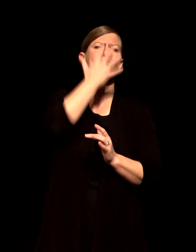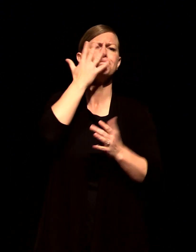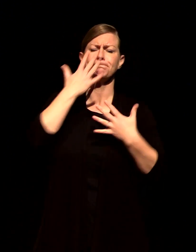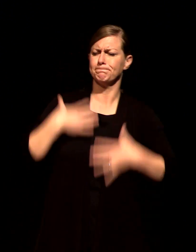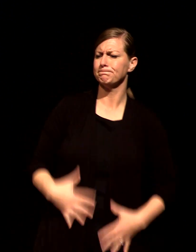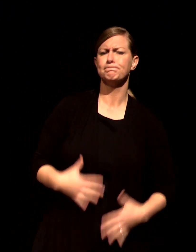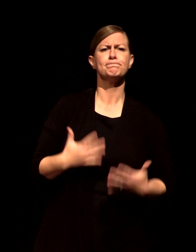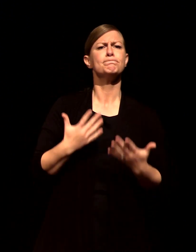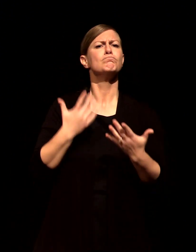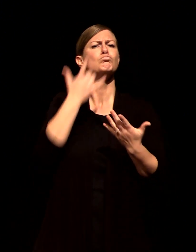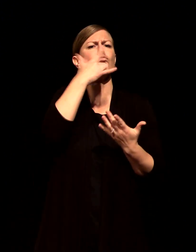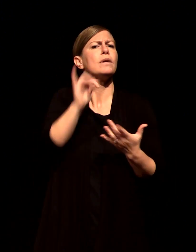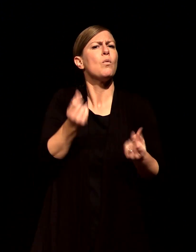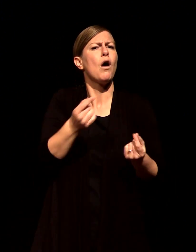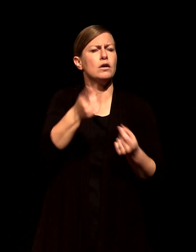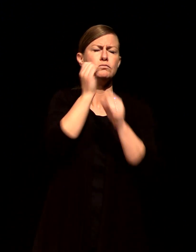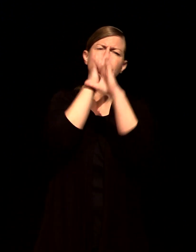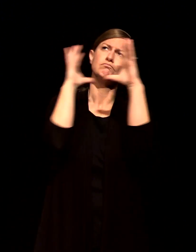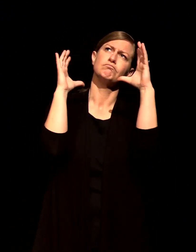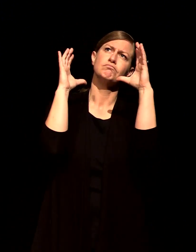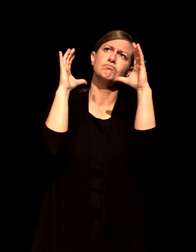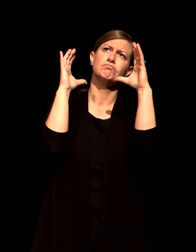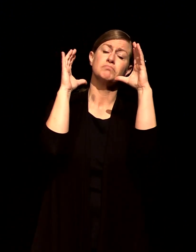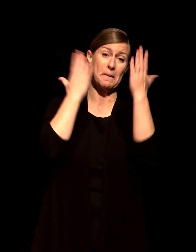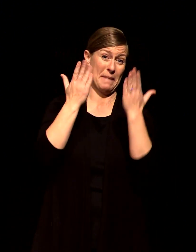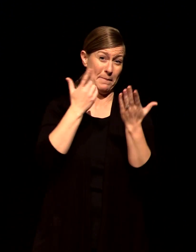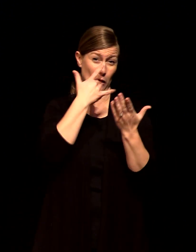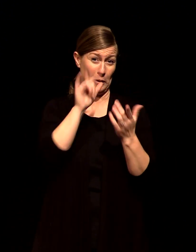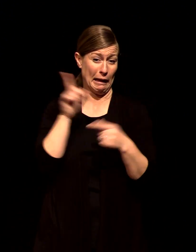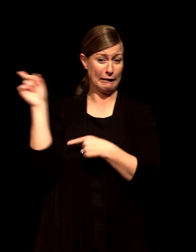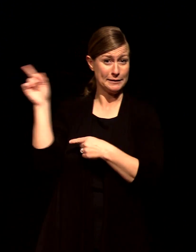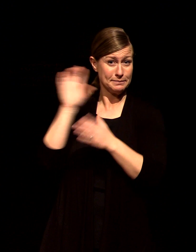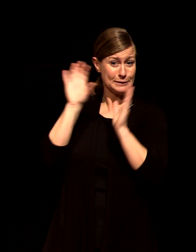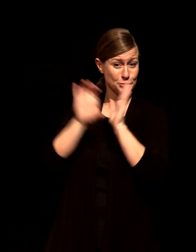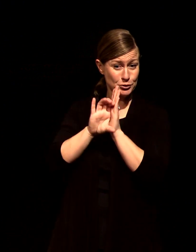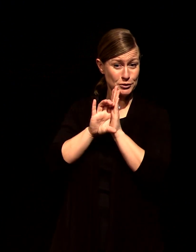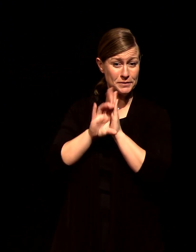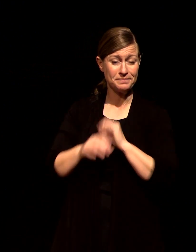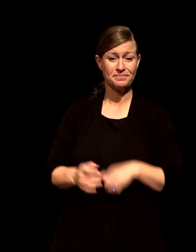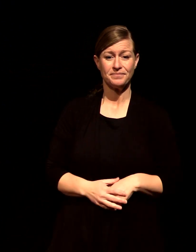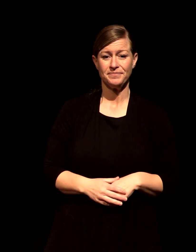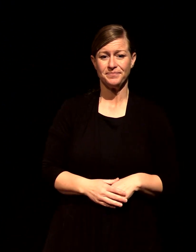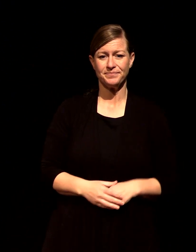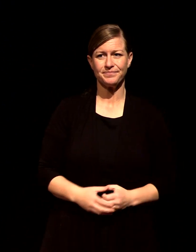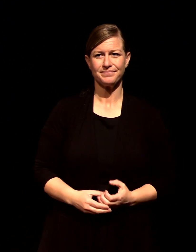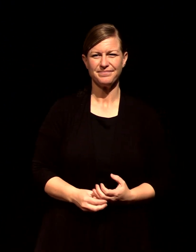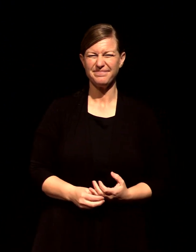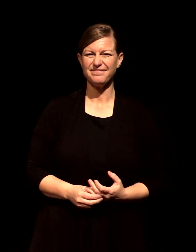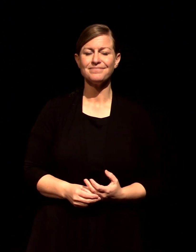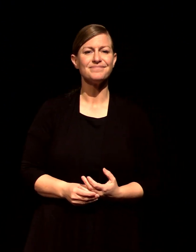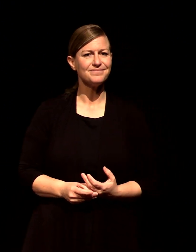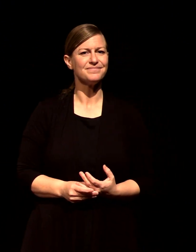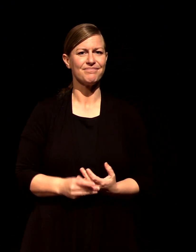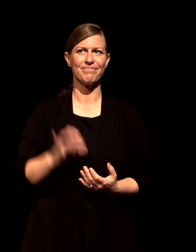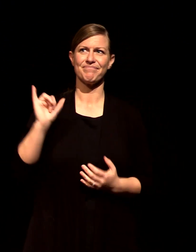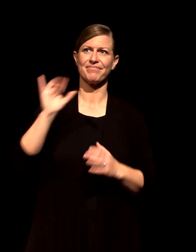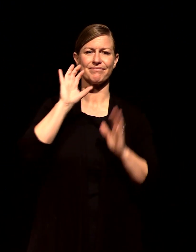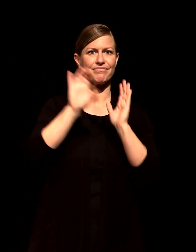and maybe it's similar to this picture here this picture that hung in church